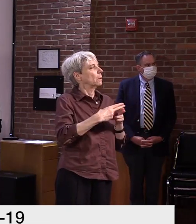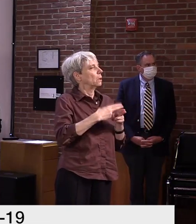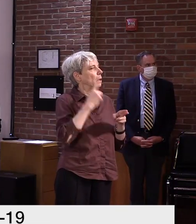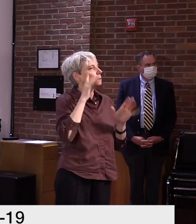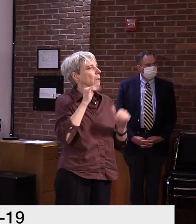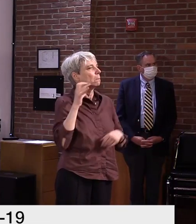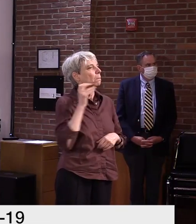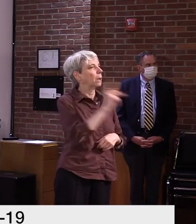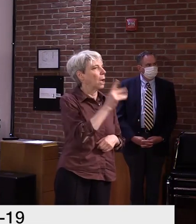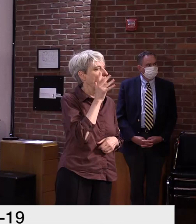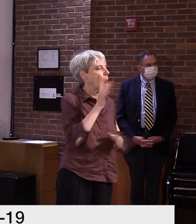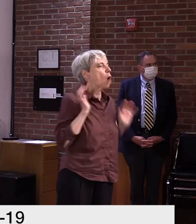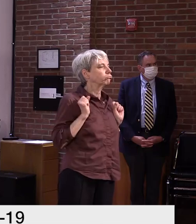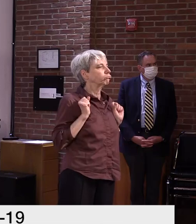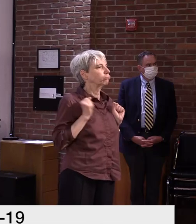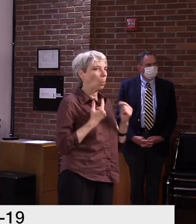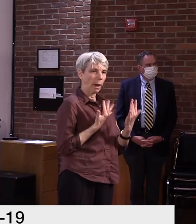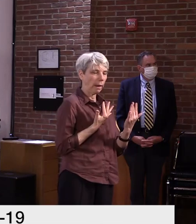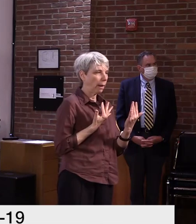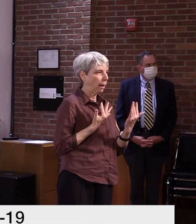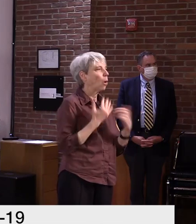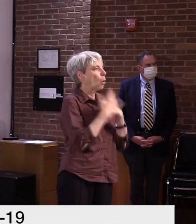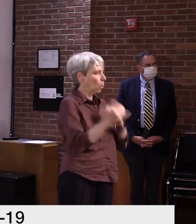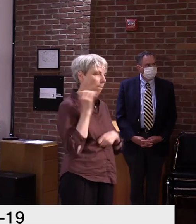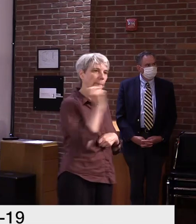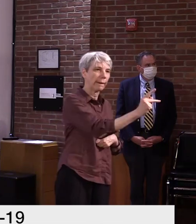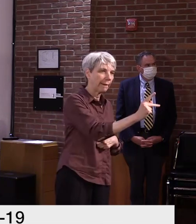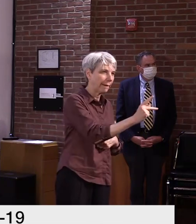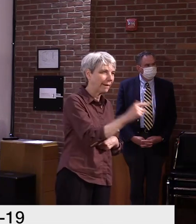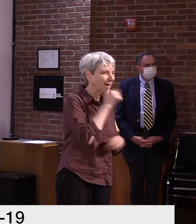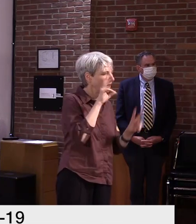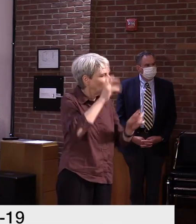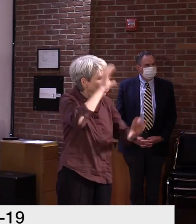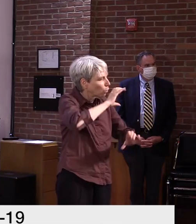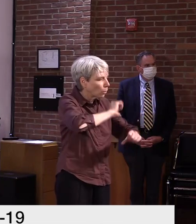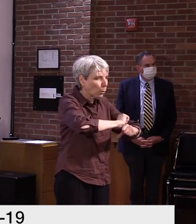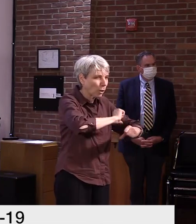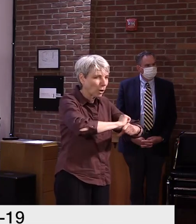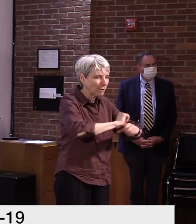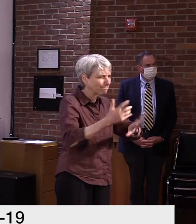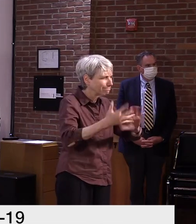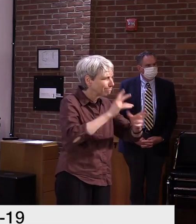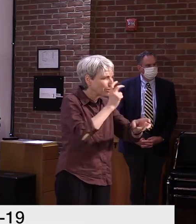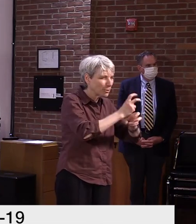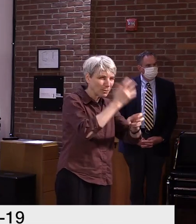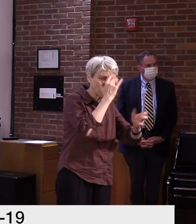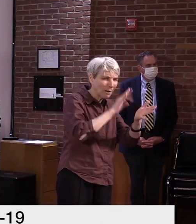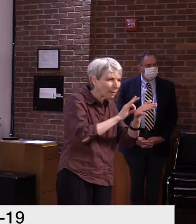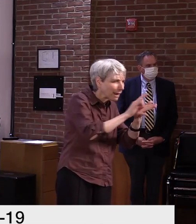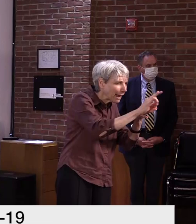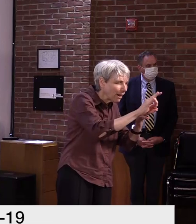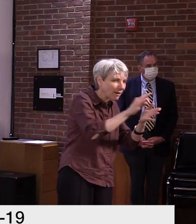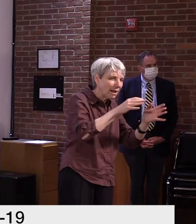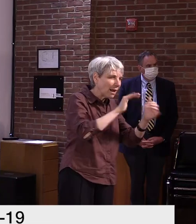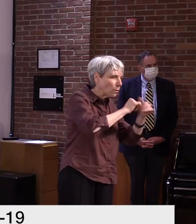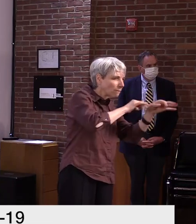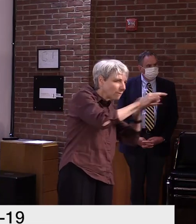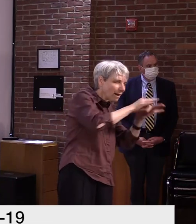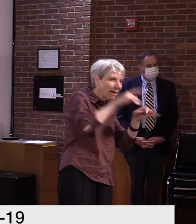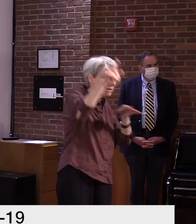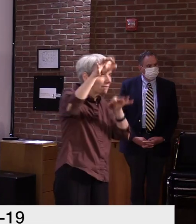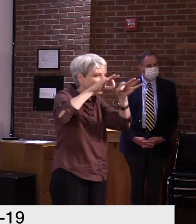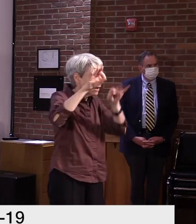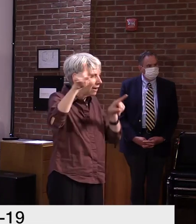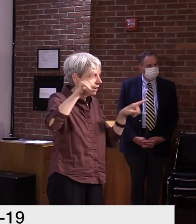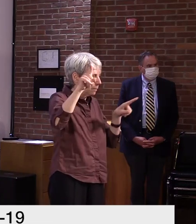COVID-19. So it is kind of a weird spot we are in at the moment given the pandemic because